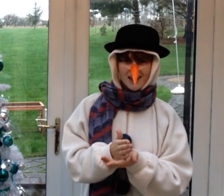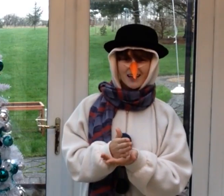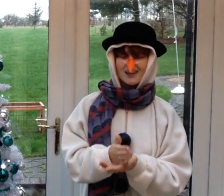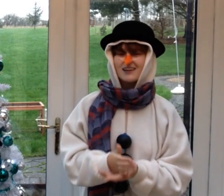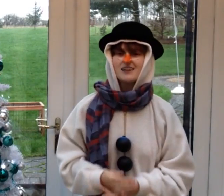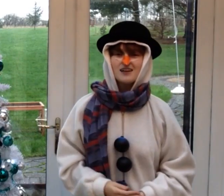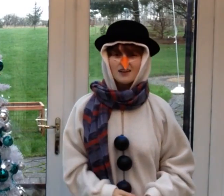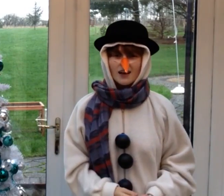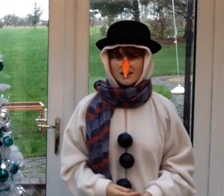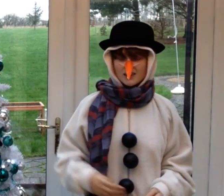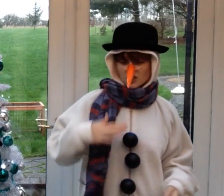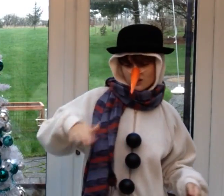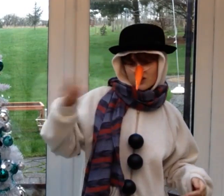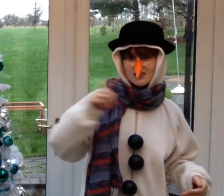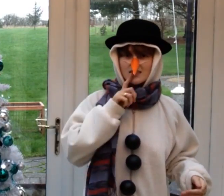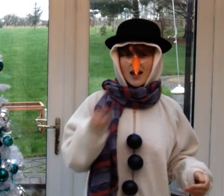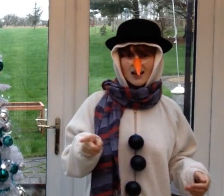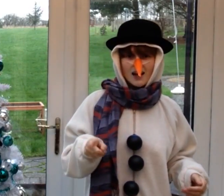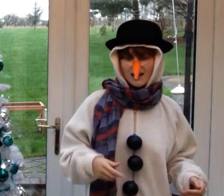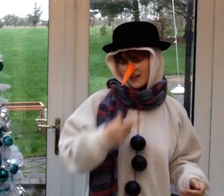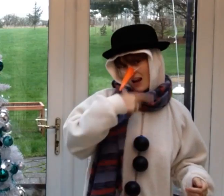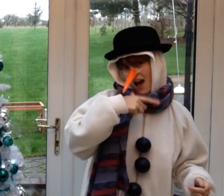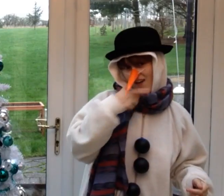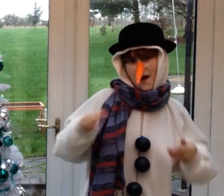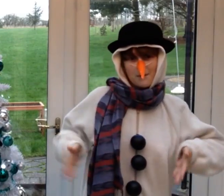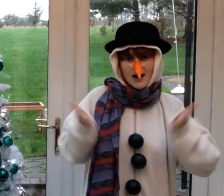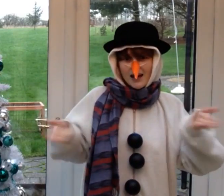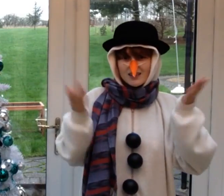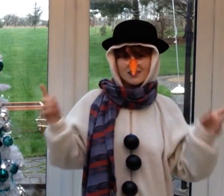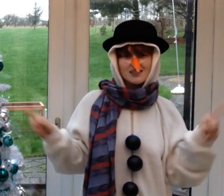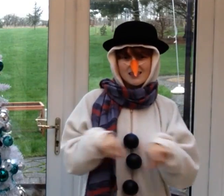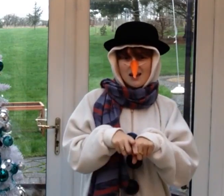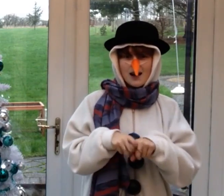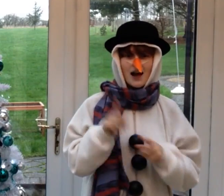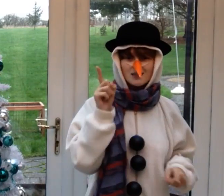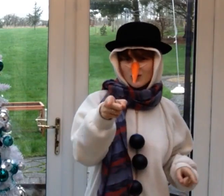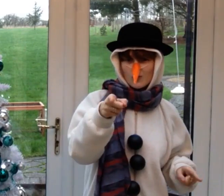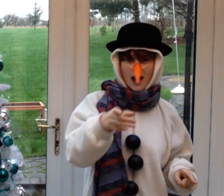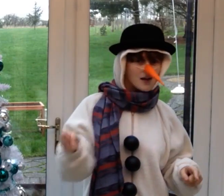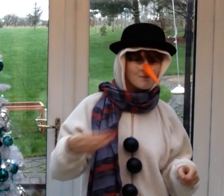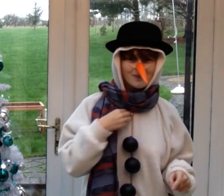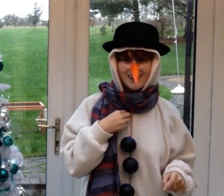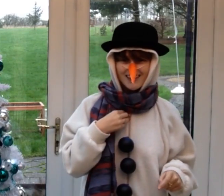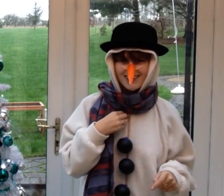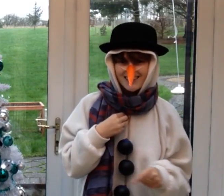be And the children say he could laugh and play just the same as you and me